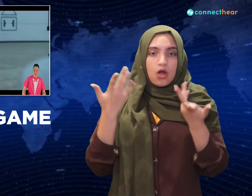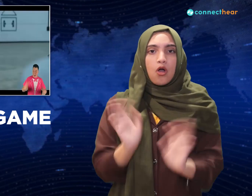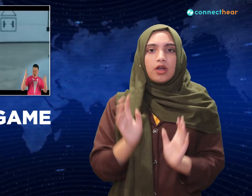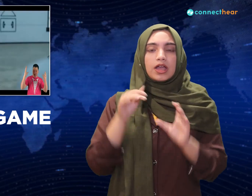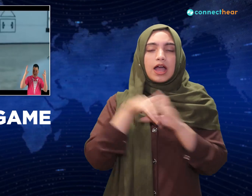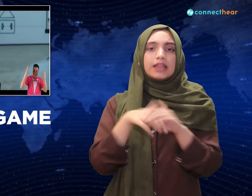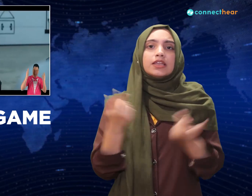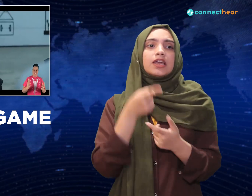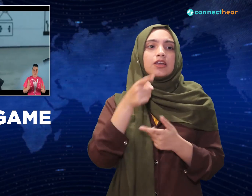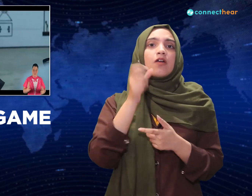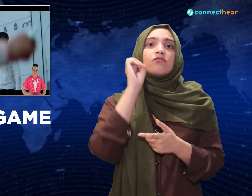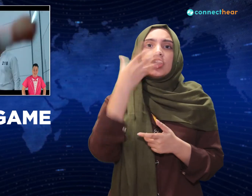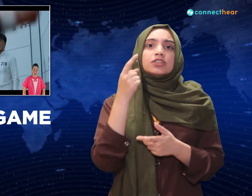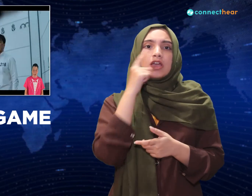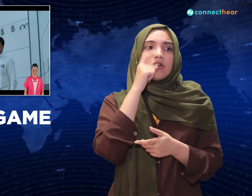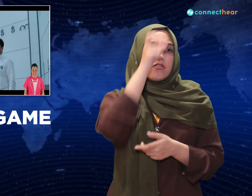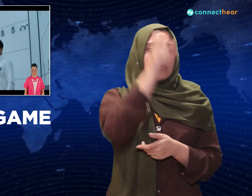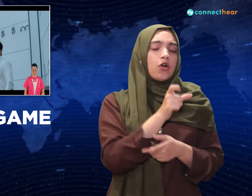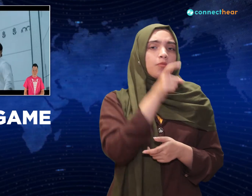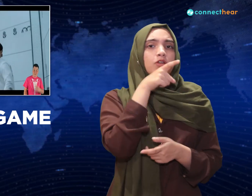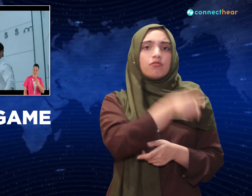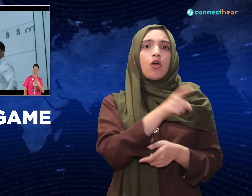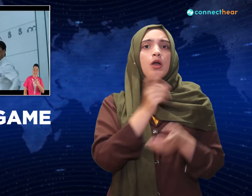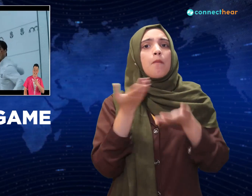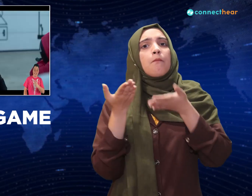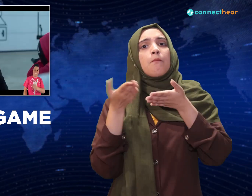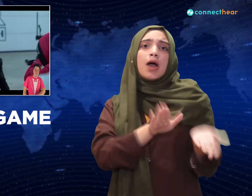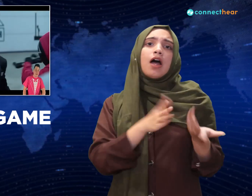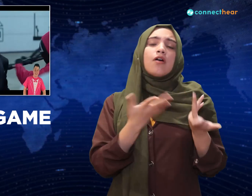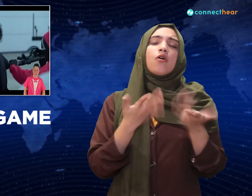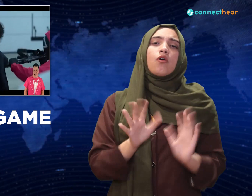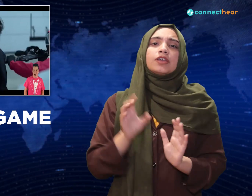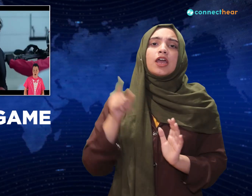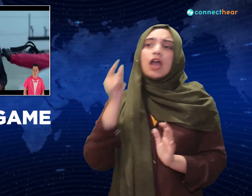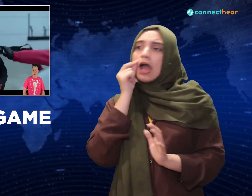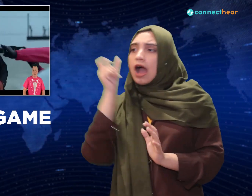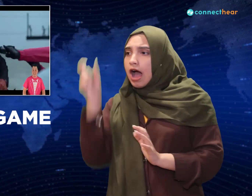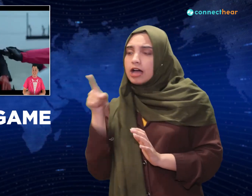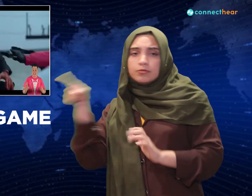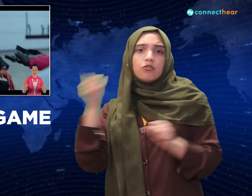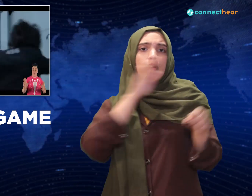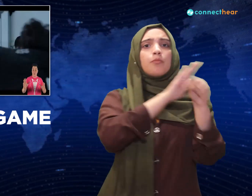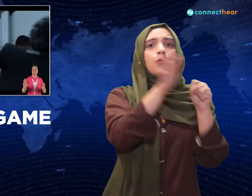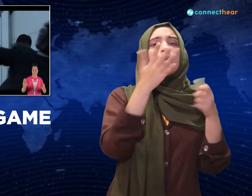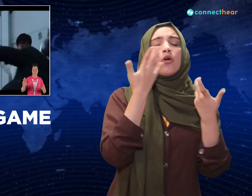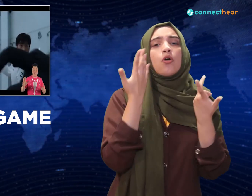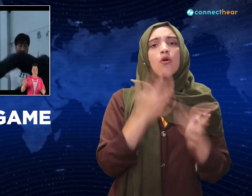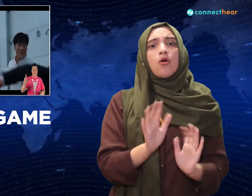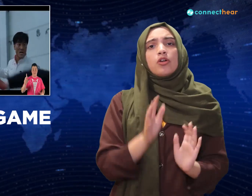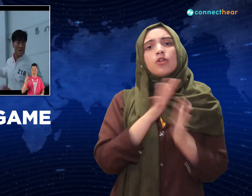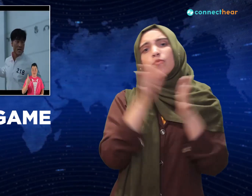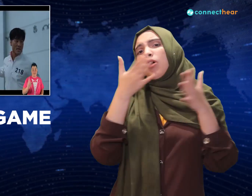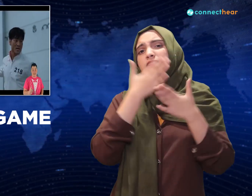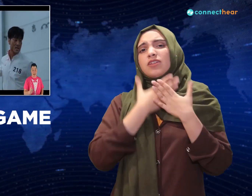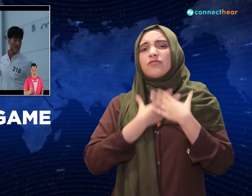Oh, it's so sad. Gyeon's ready to kill his friend now, but it's gotta wait till the final game.